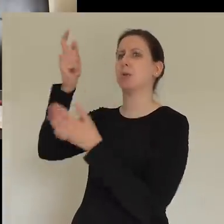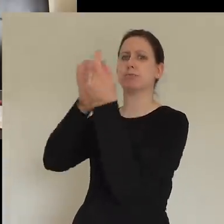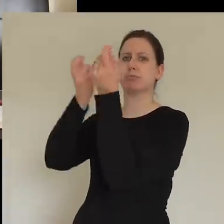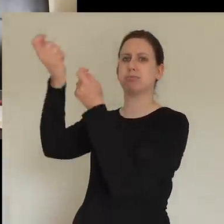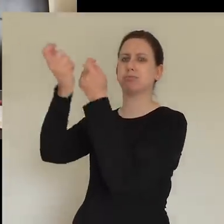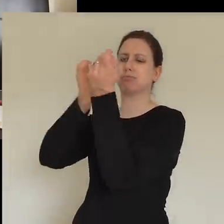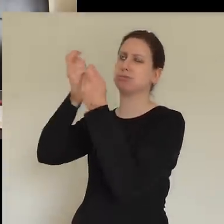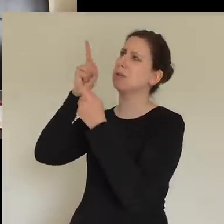us.